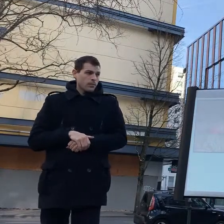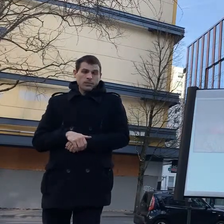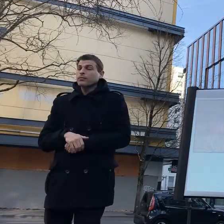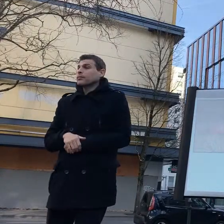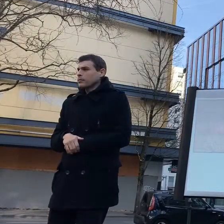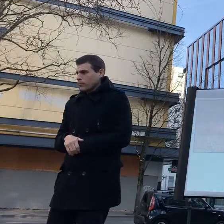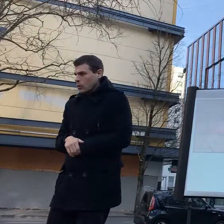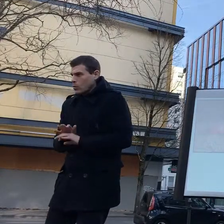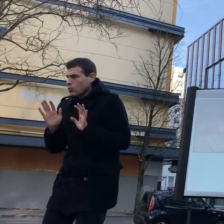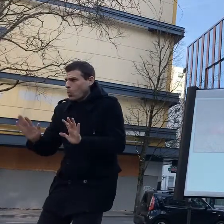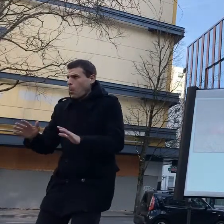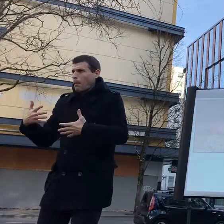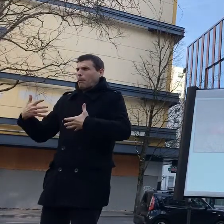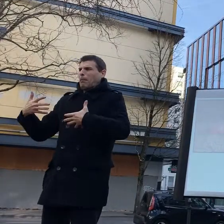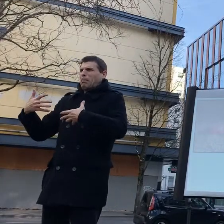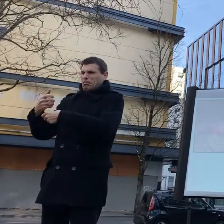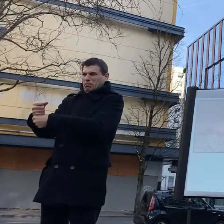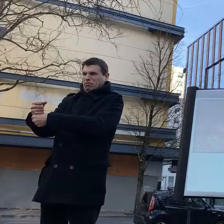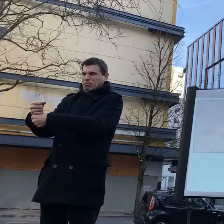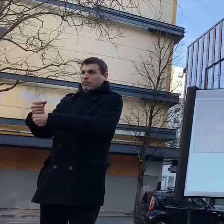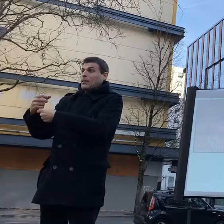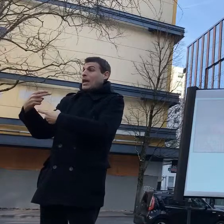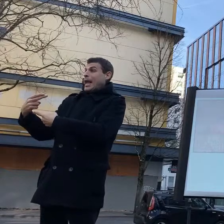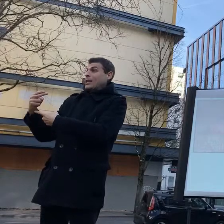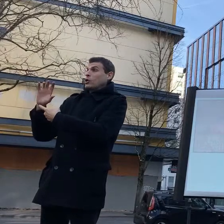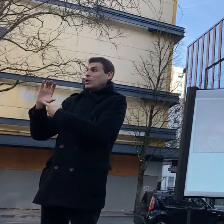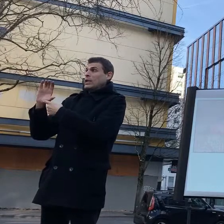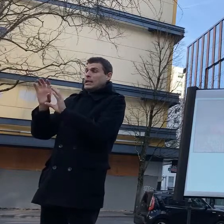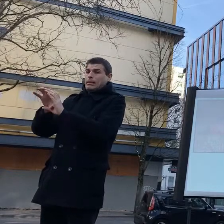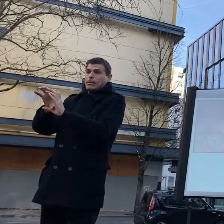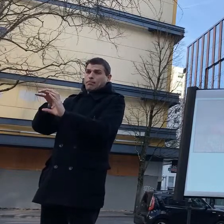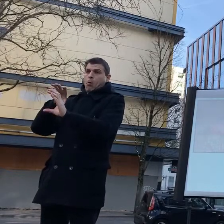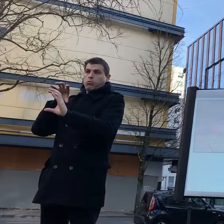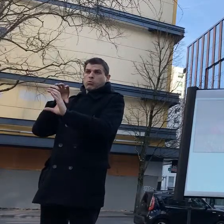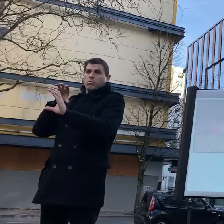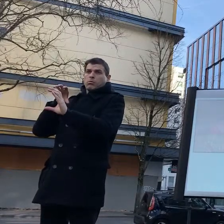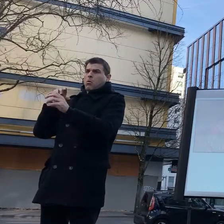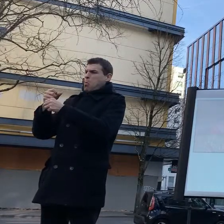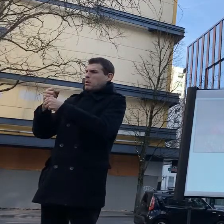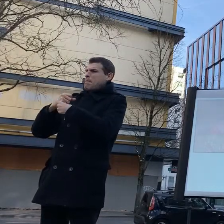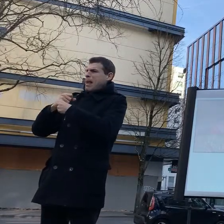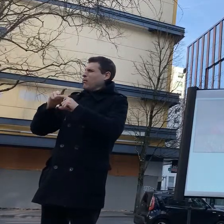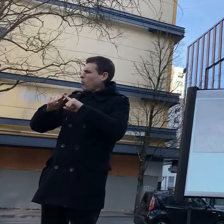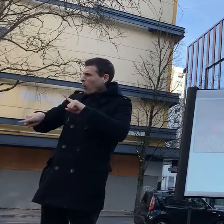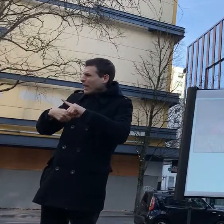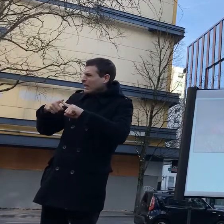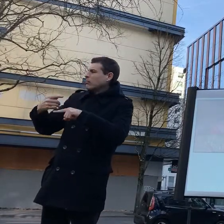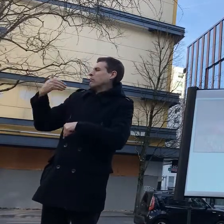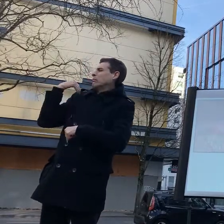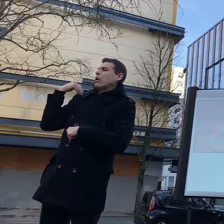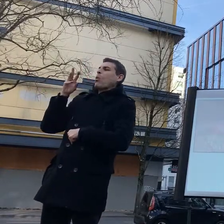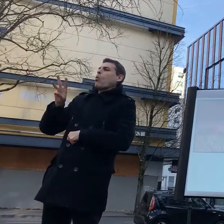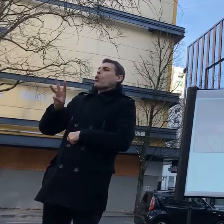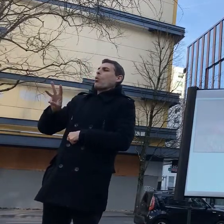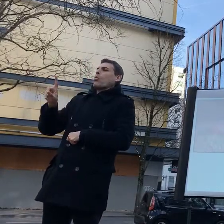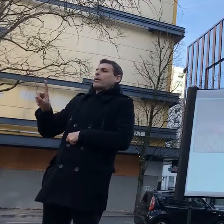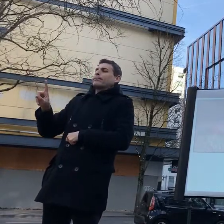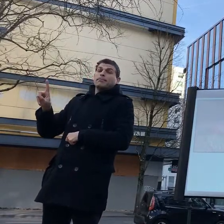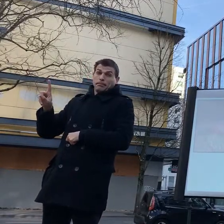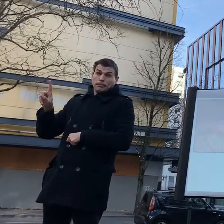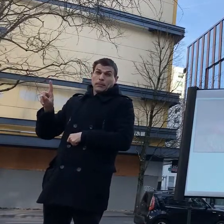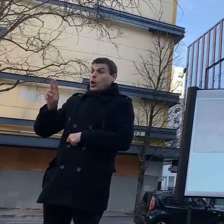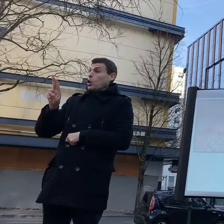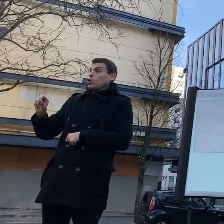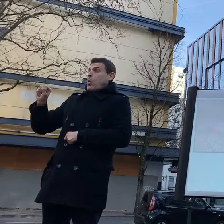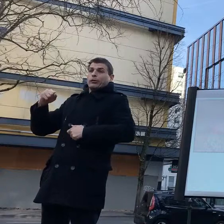this is somehow outdoors but we are in an enclosed space especially in summertime here when the canopy is cold and there are cars and